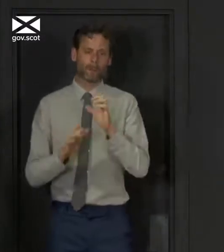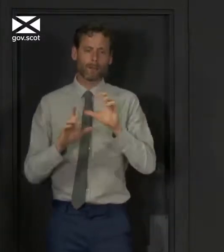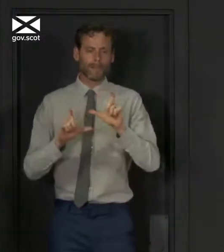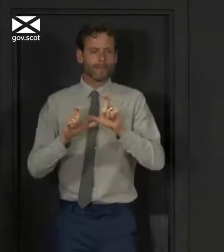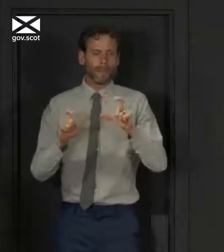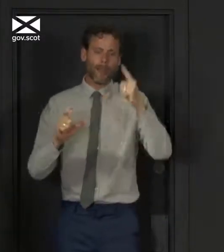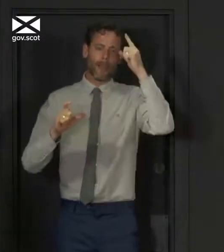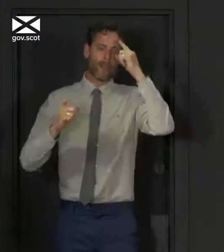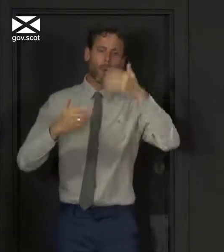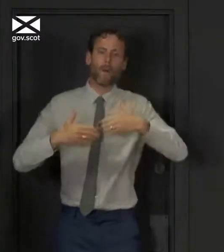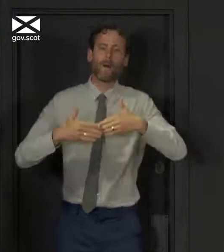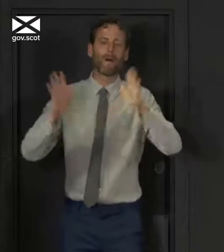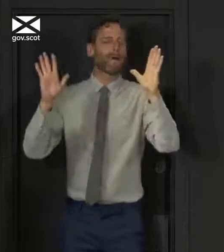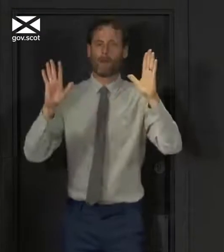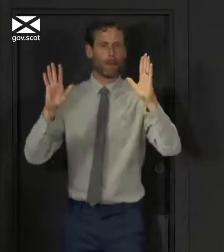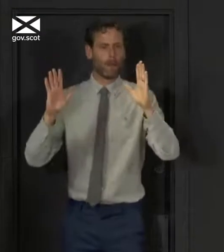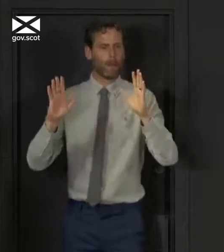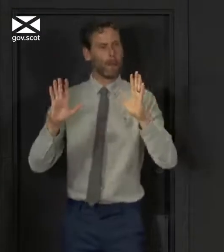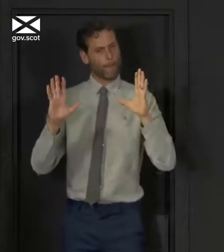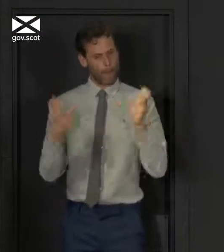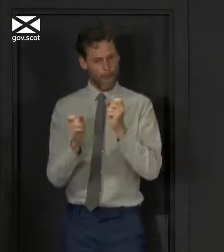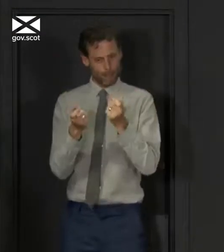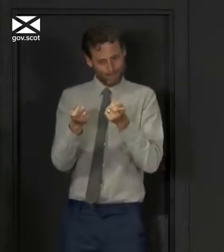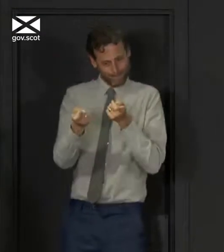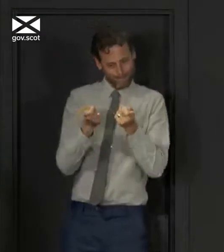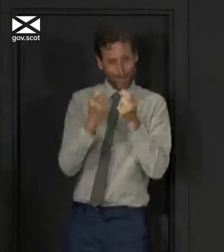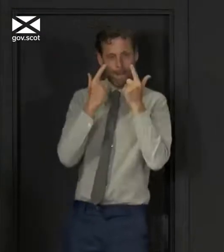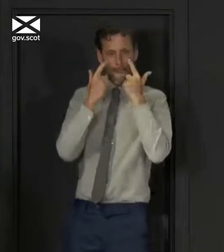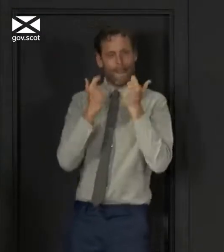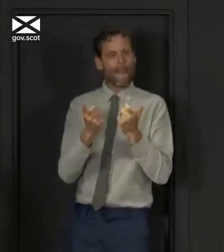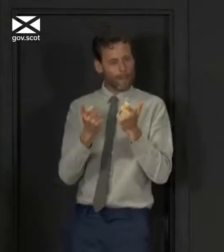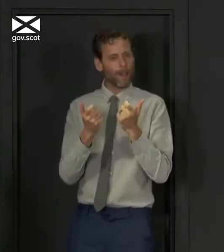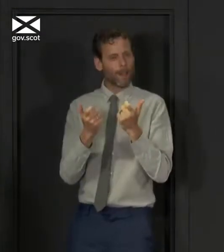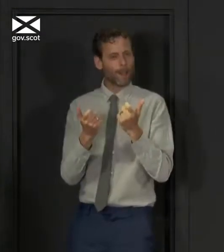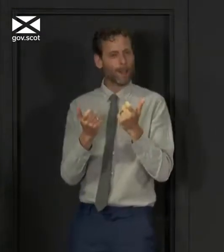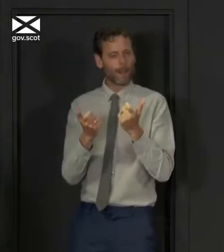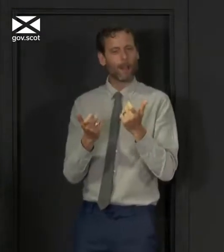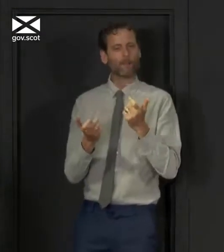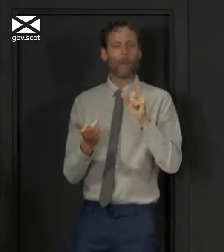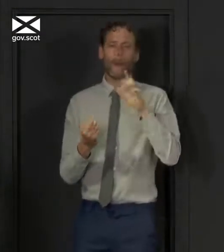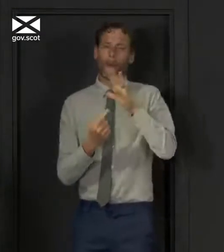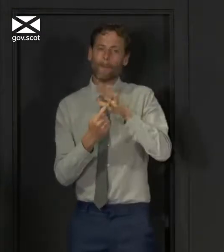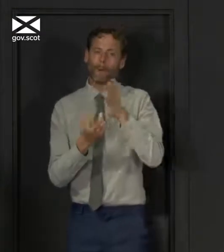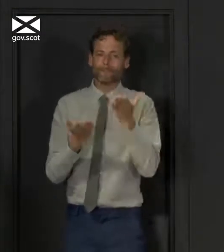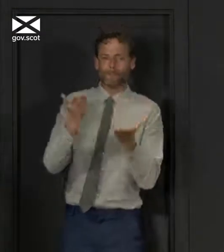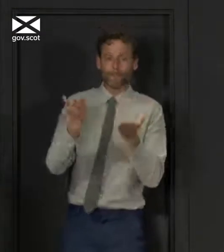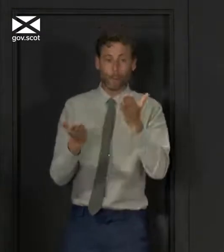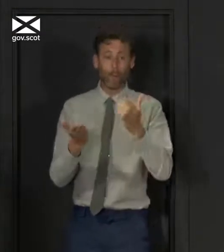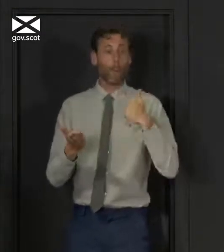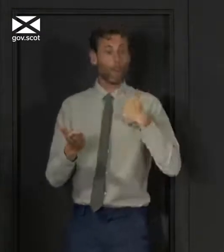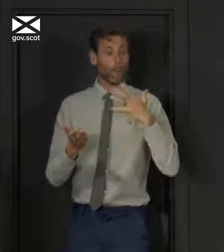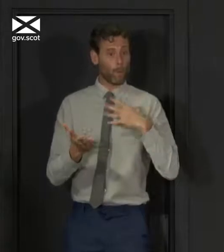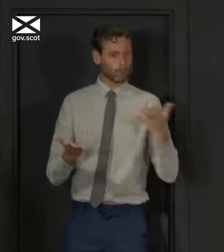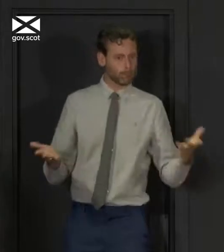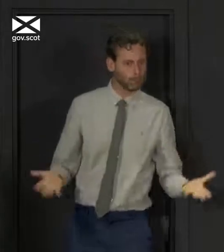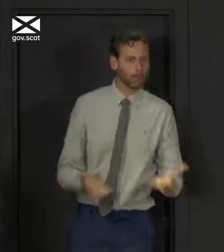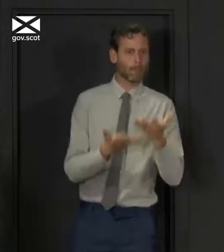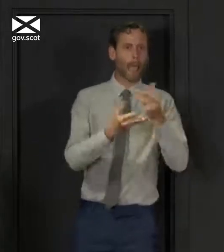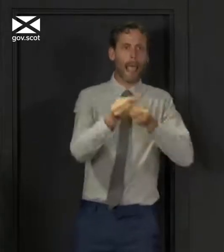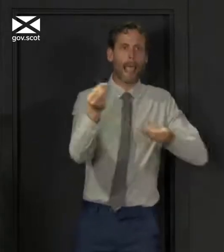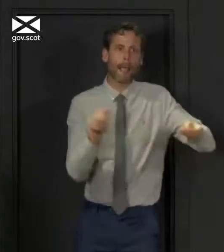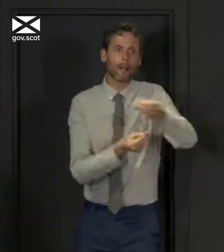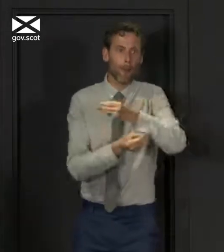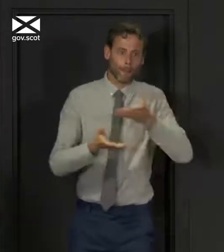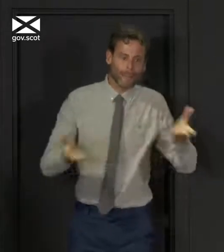manoeuvre. So we need to get the balance right. Of course, we want to restart the economy as quickly as possible, but we have